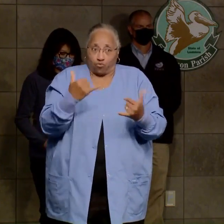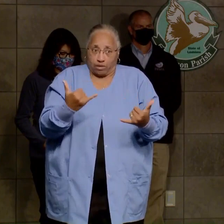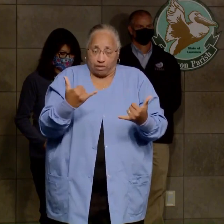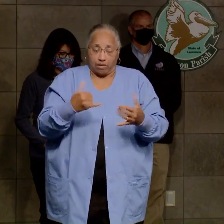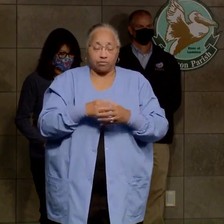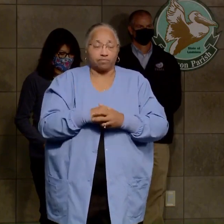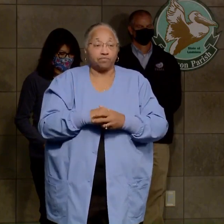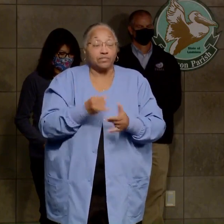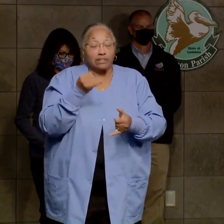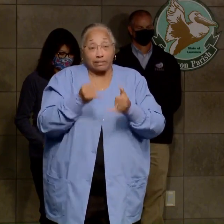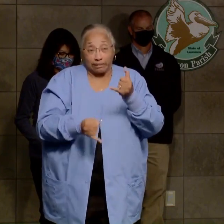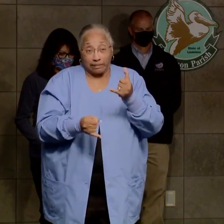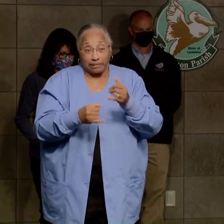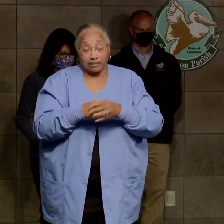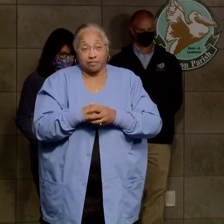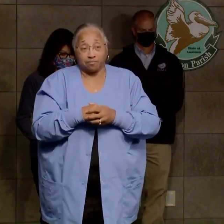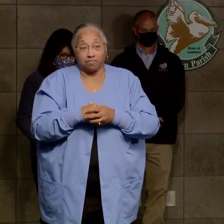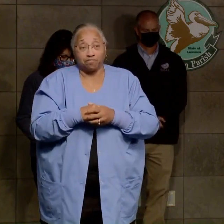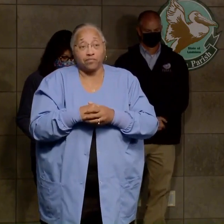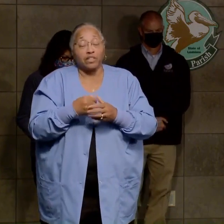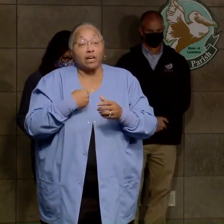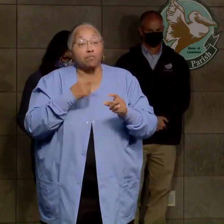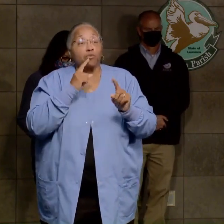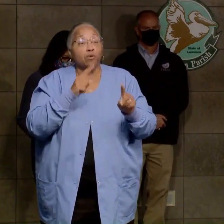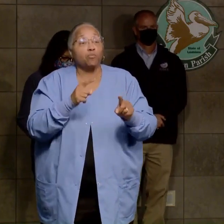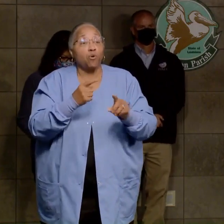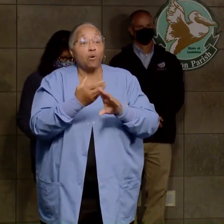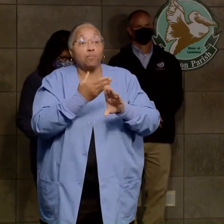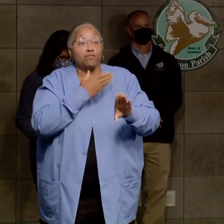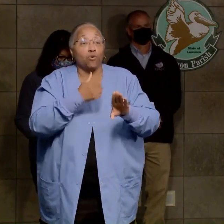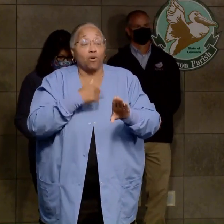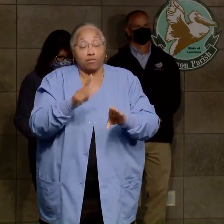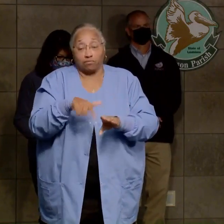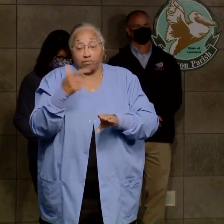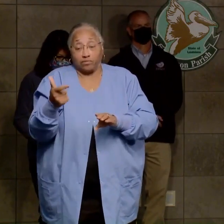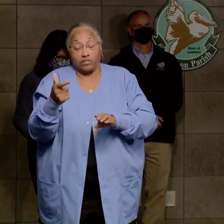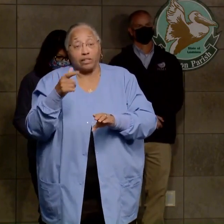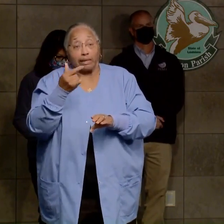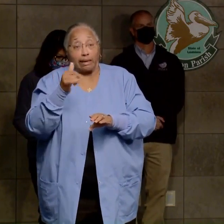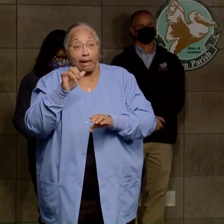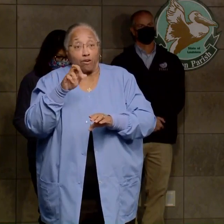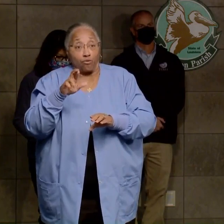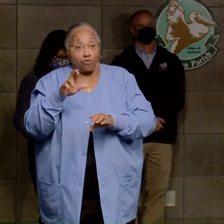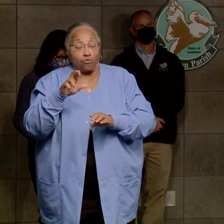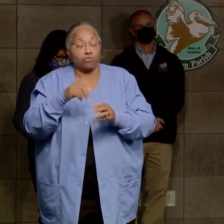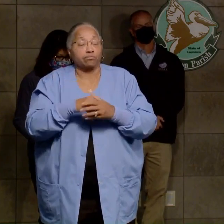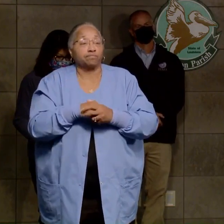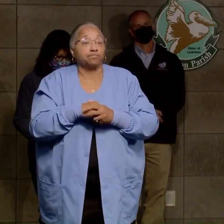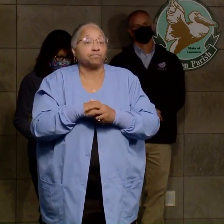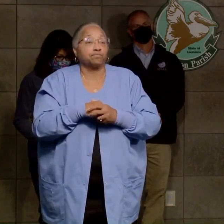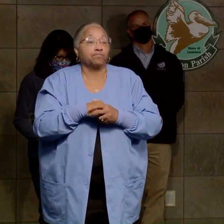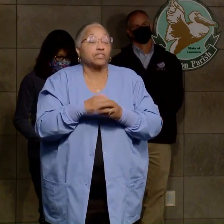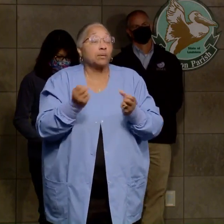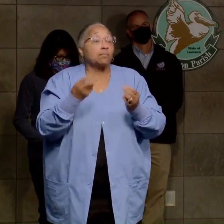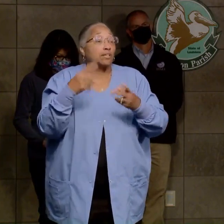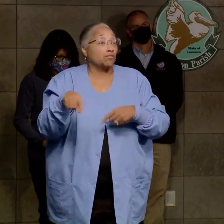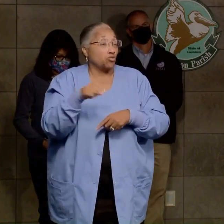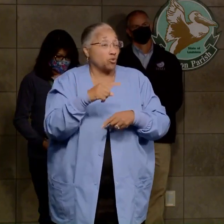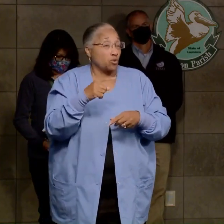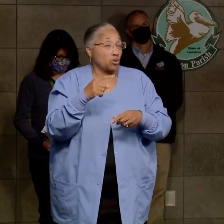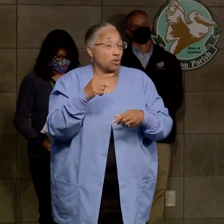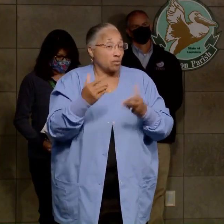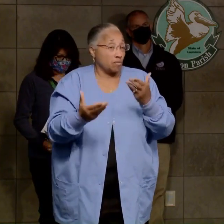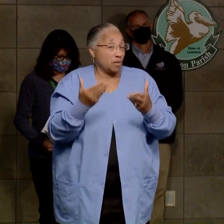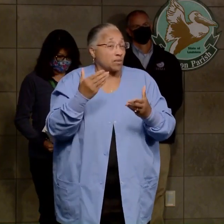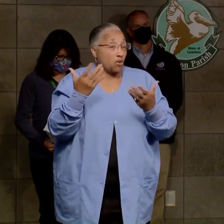The last thing I'm going to report today before I yield the podium to Administrator Gaynor is that many of you are probably aware that